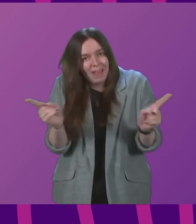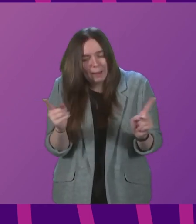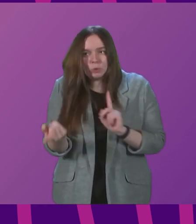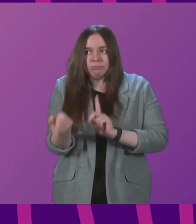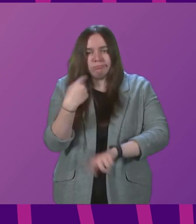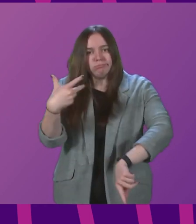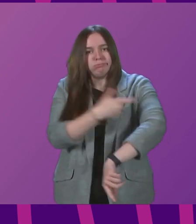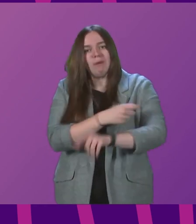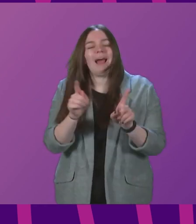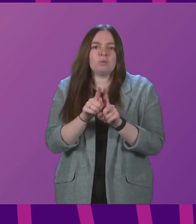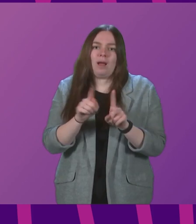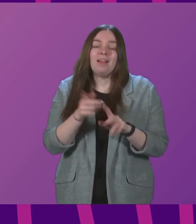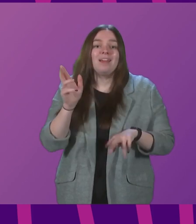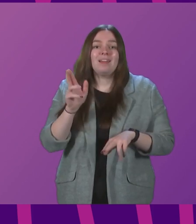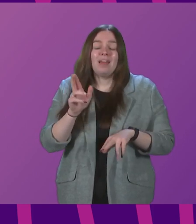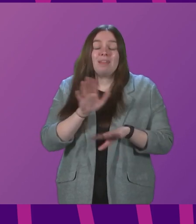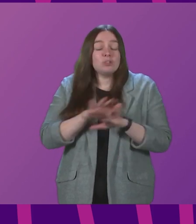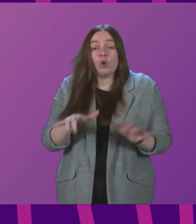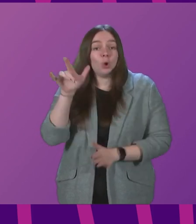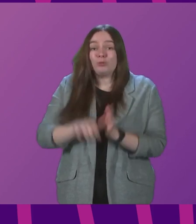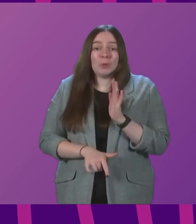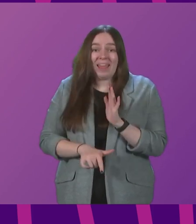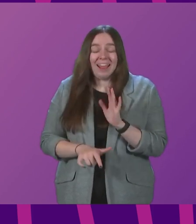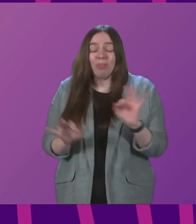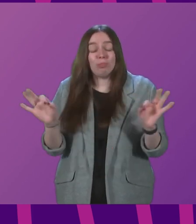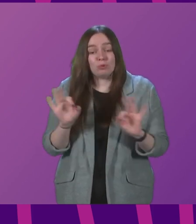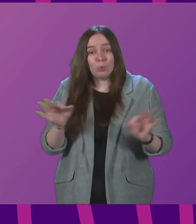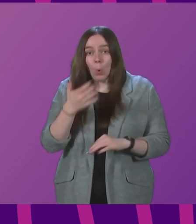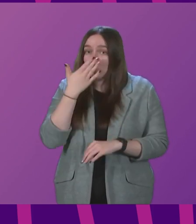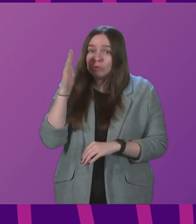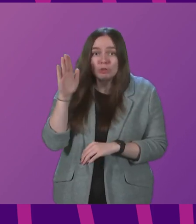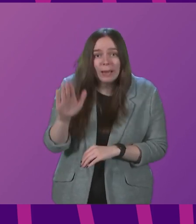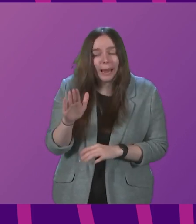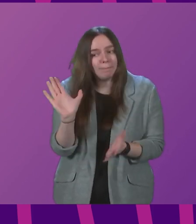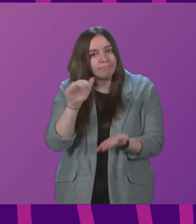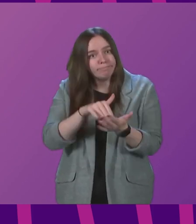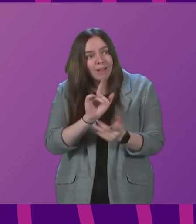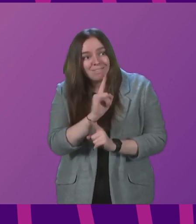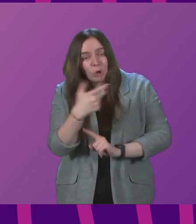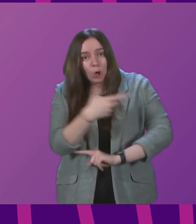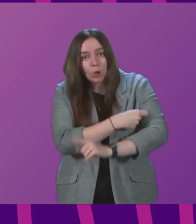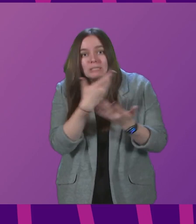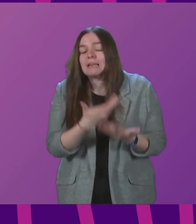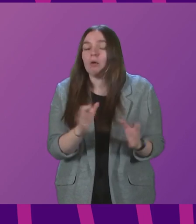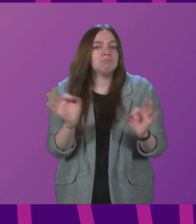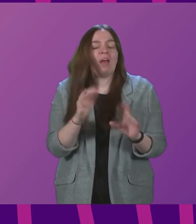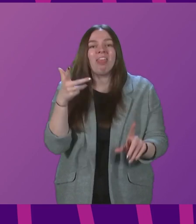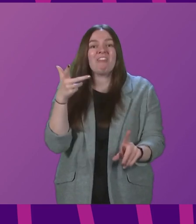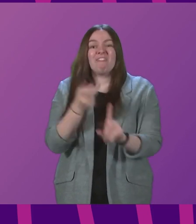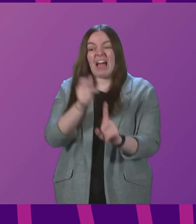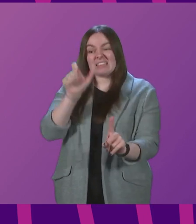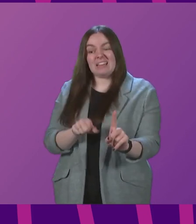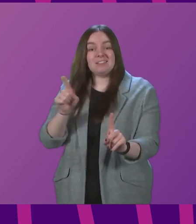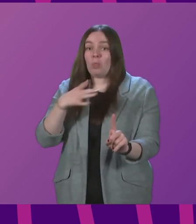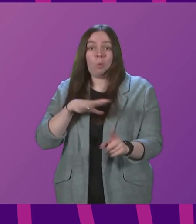as well. They have not left it too late. There is no shame turning up to get your first jack now. The vaccinators simply